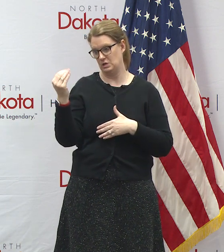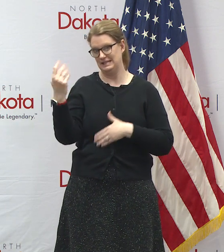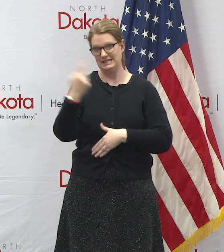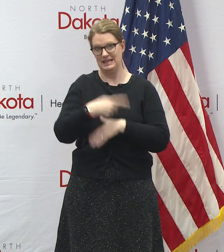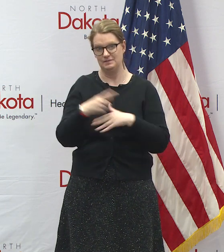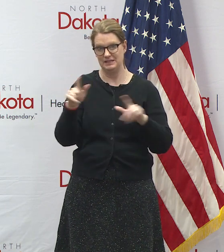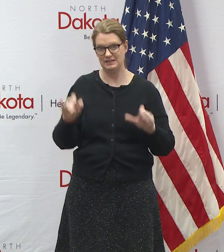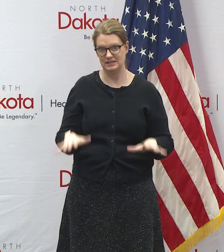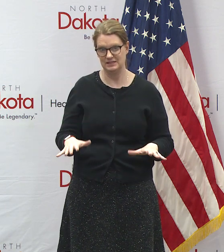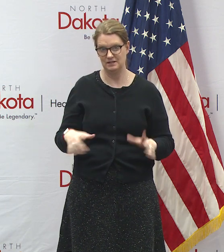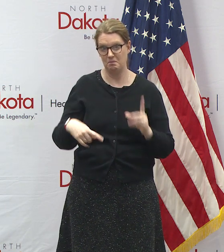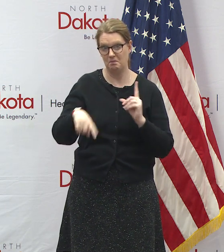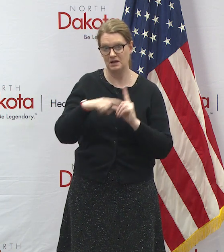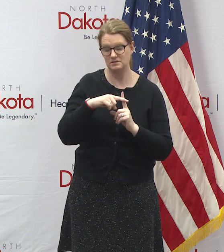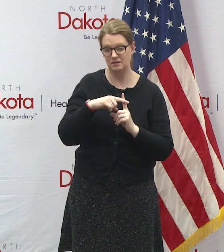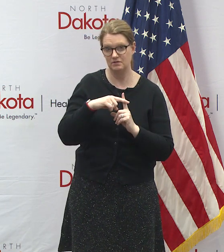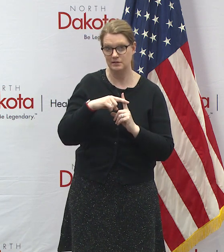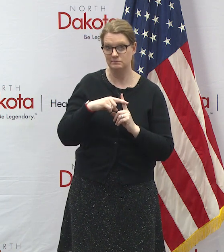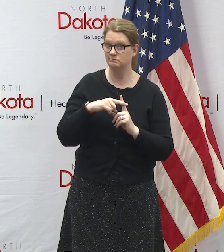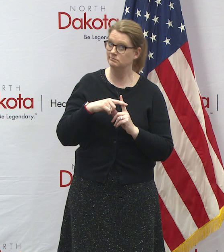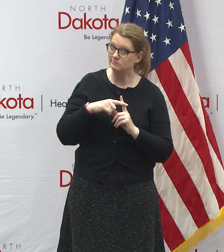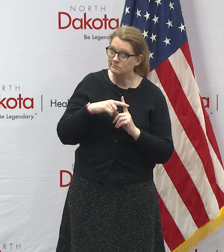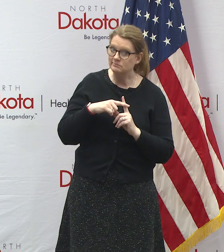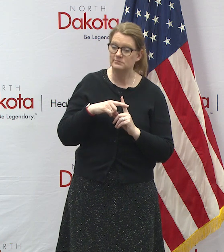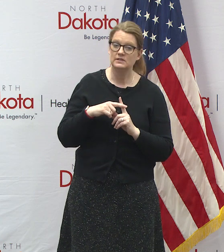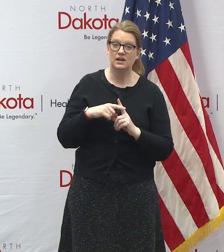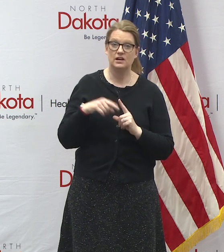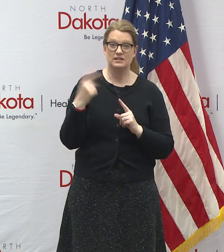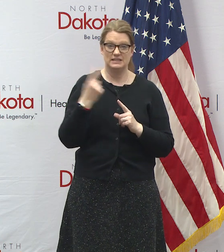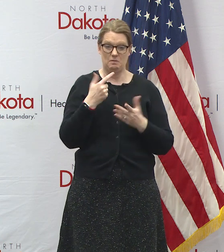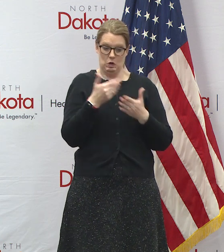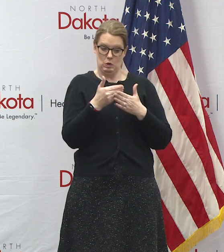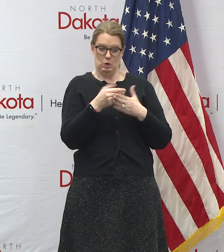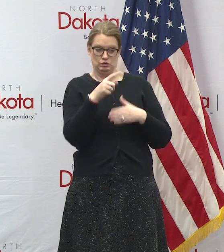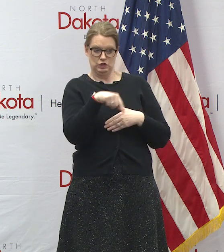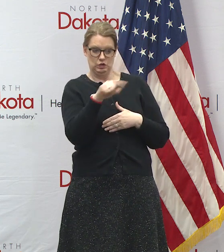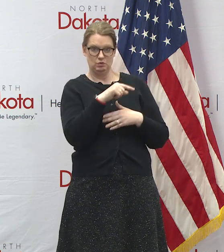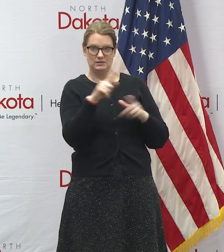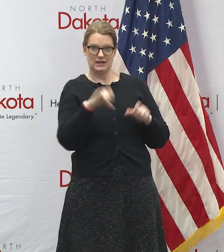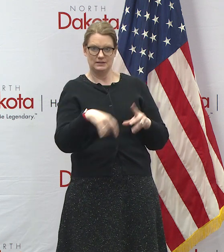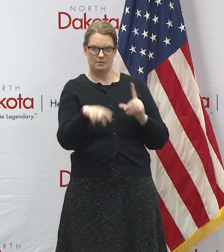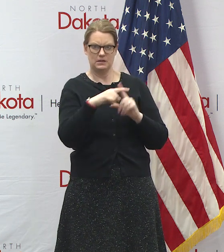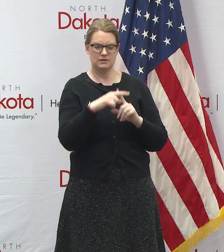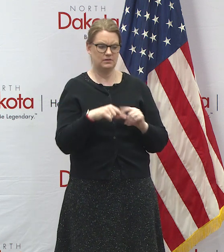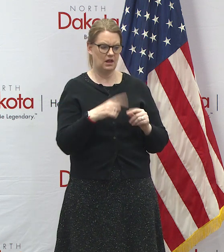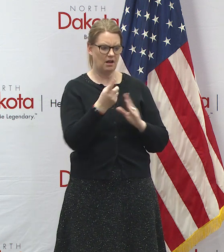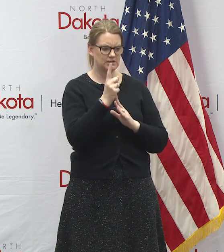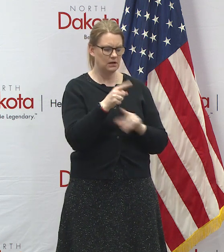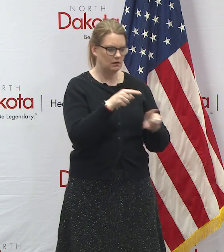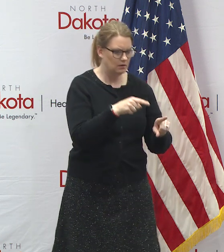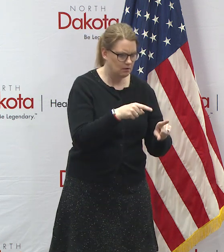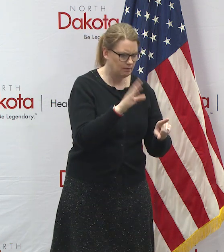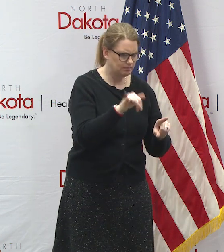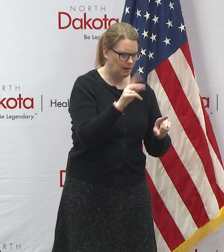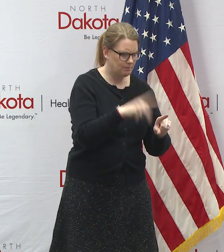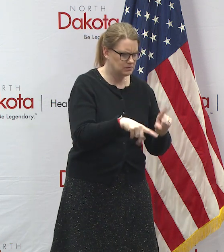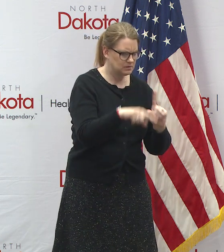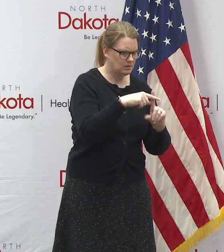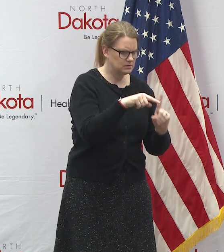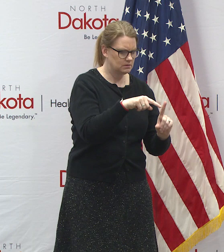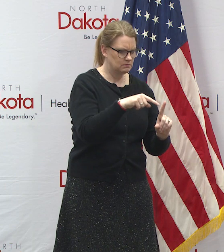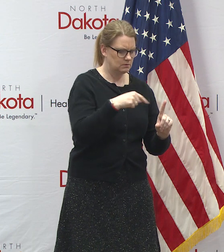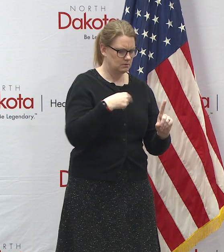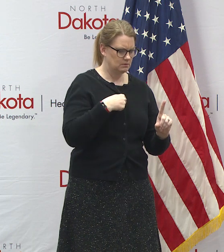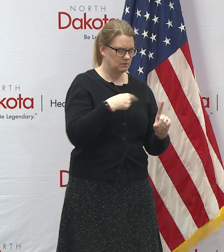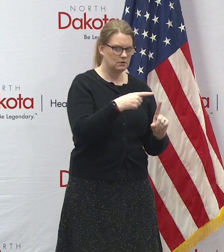positive or someone close to you test positive you could help save lives by by knowing and